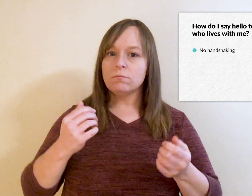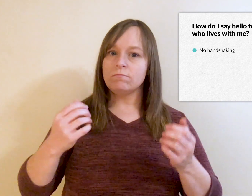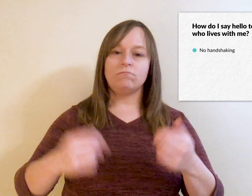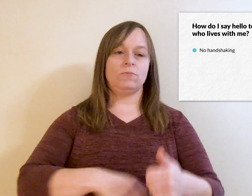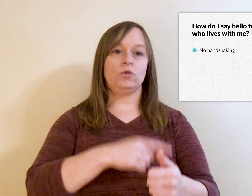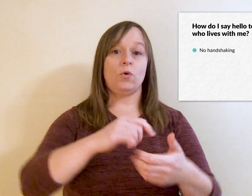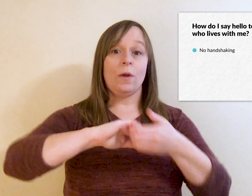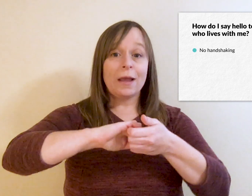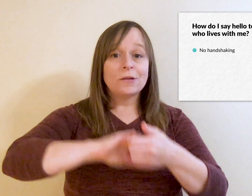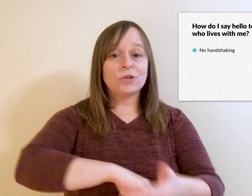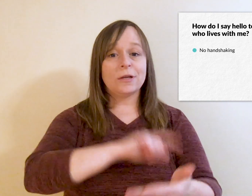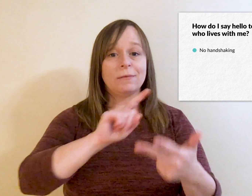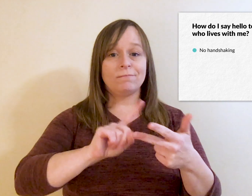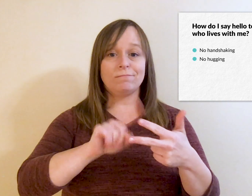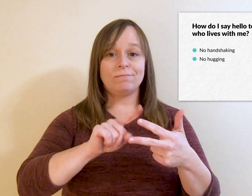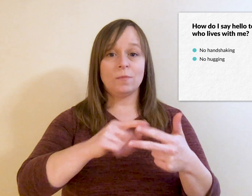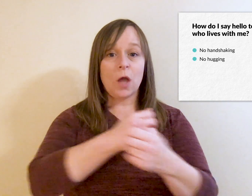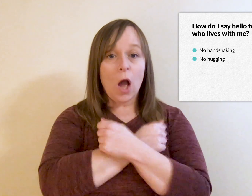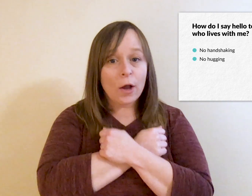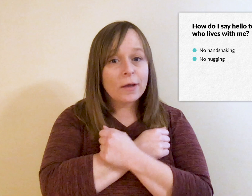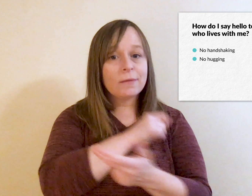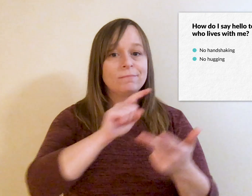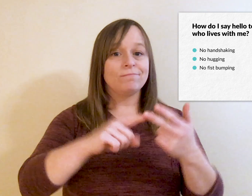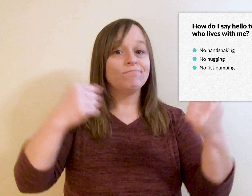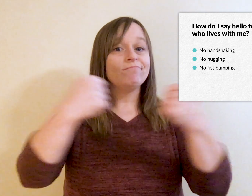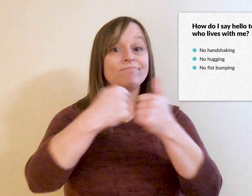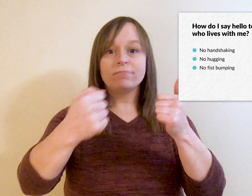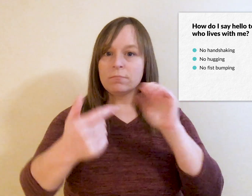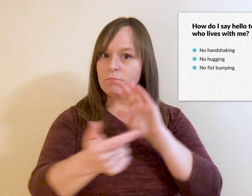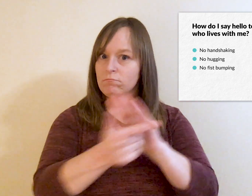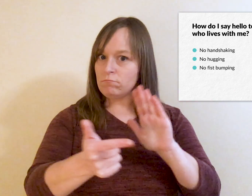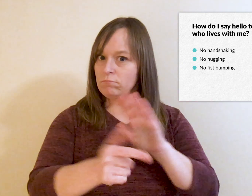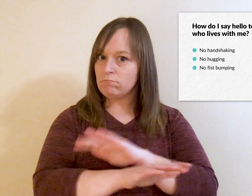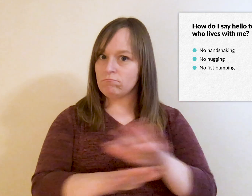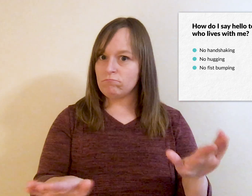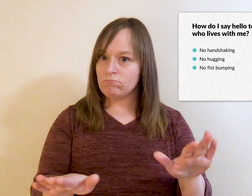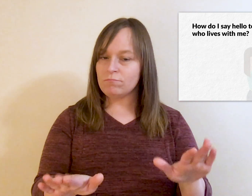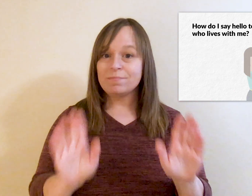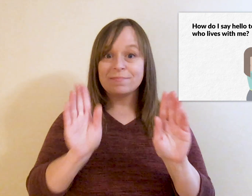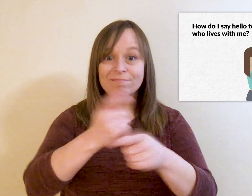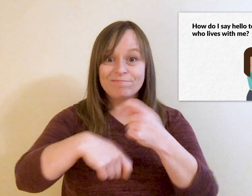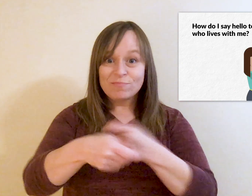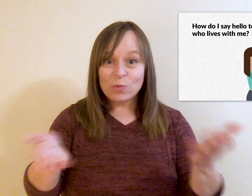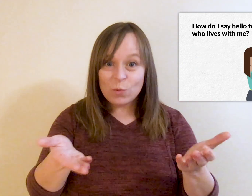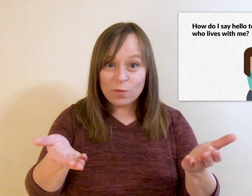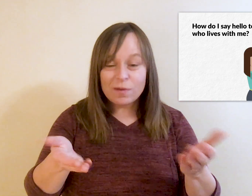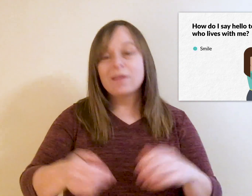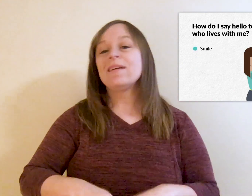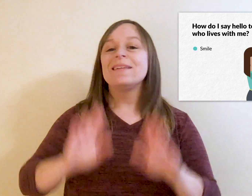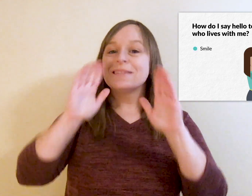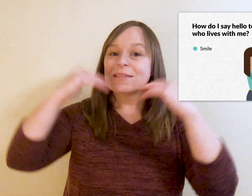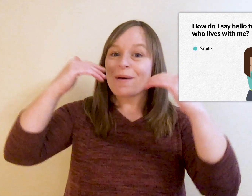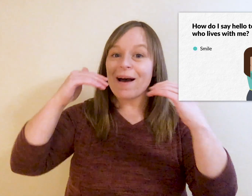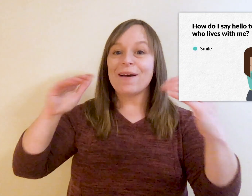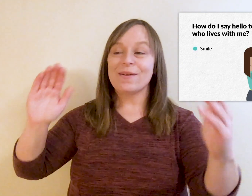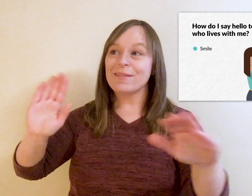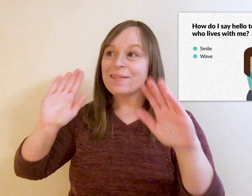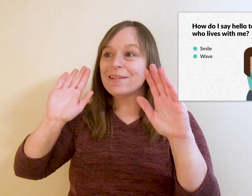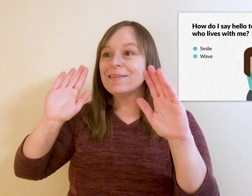No handshaking, no hugging, no fist bumping. Instead, smile, wave,